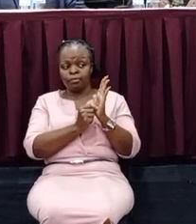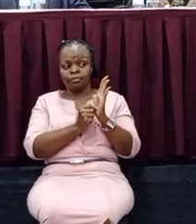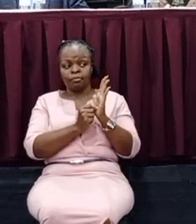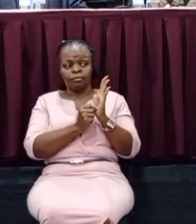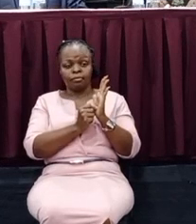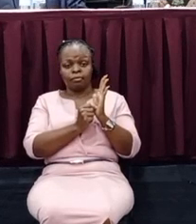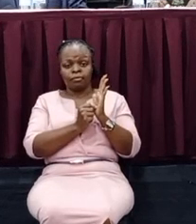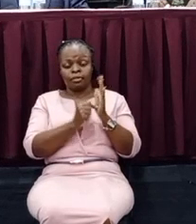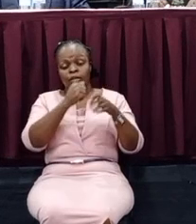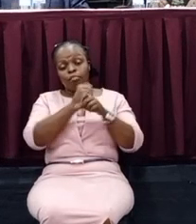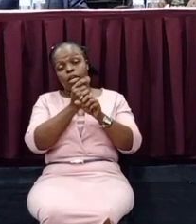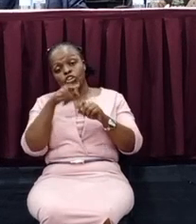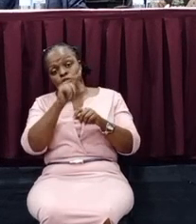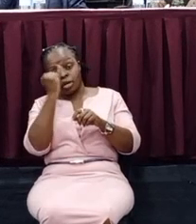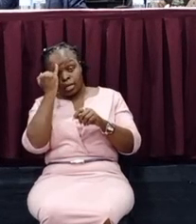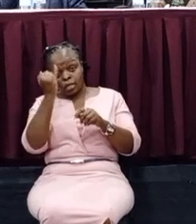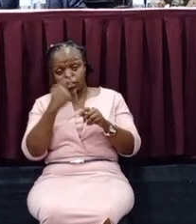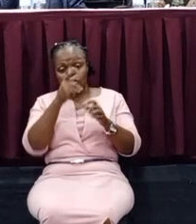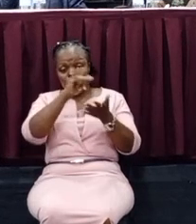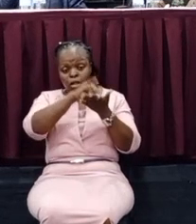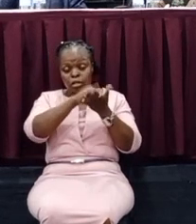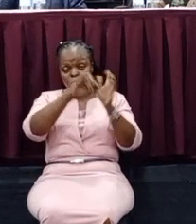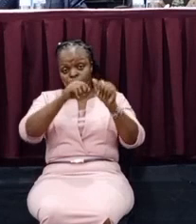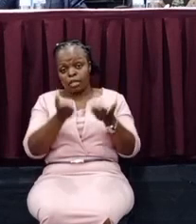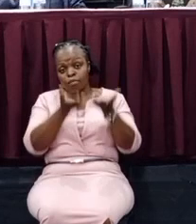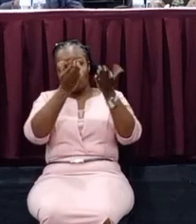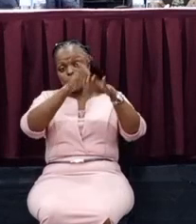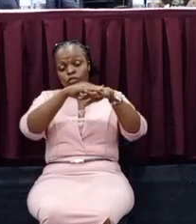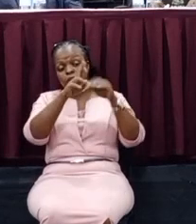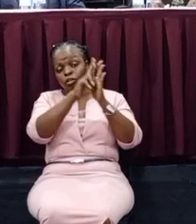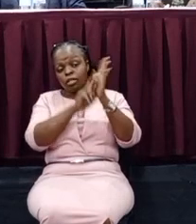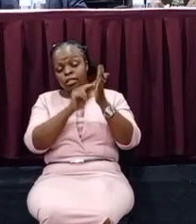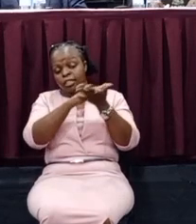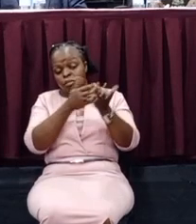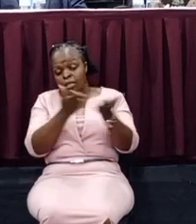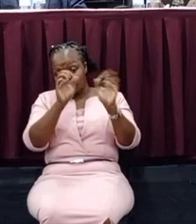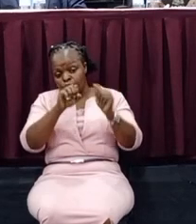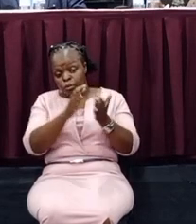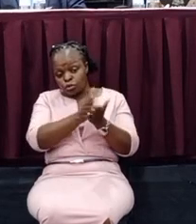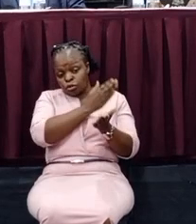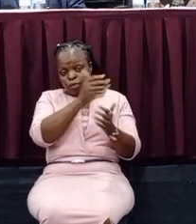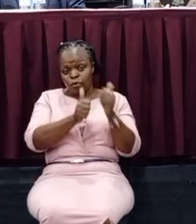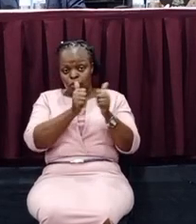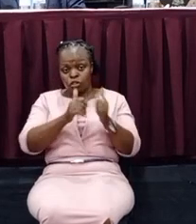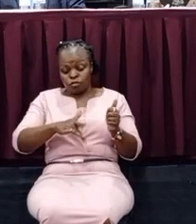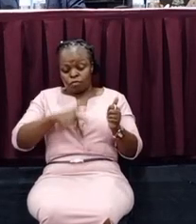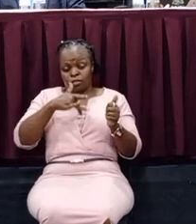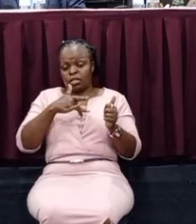Make your suggestions so that we can improve on the regulations. We can also remove certain things which you feel are not fit to be